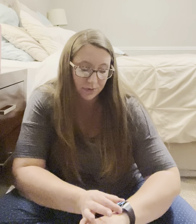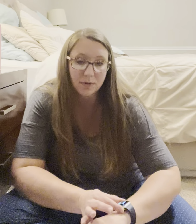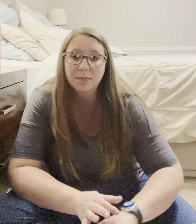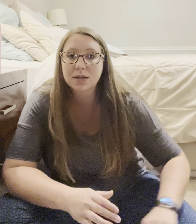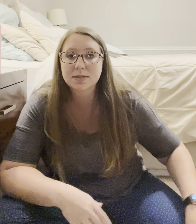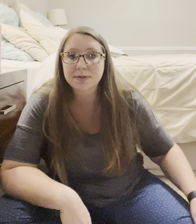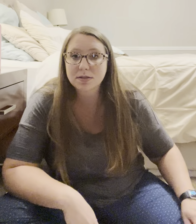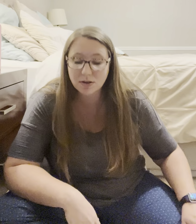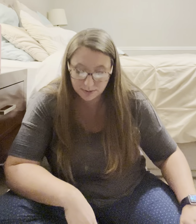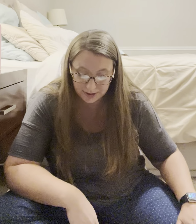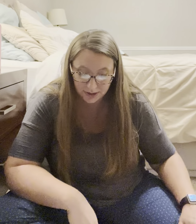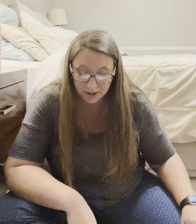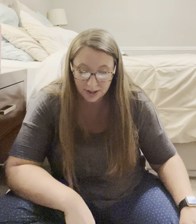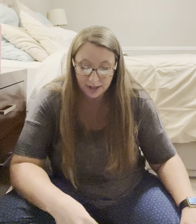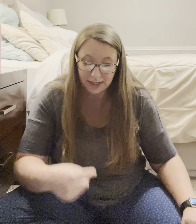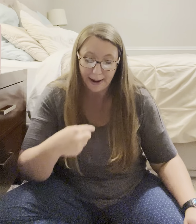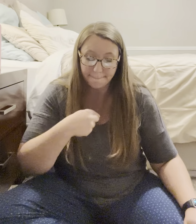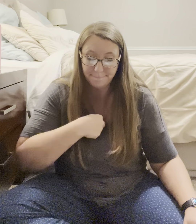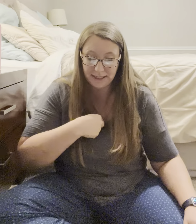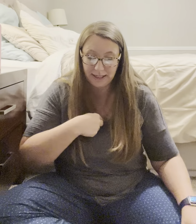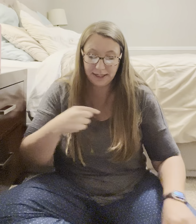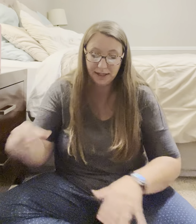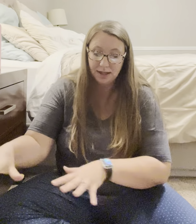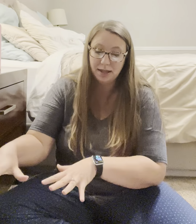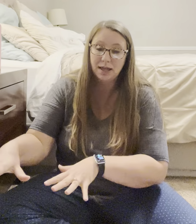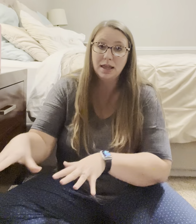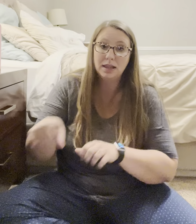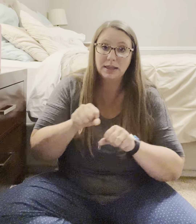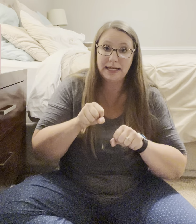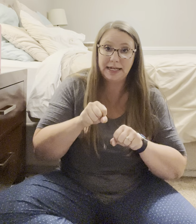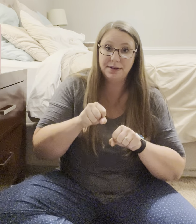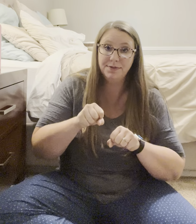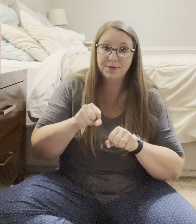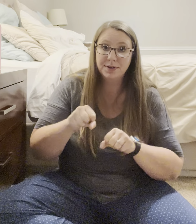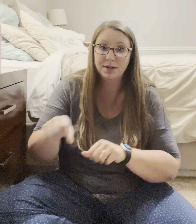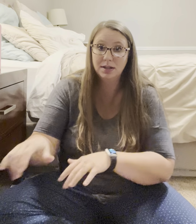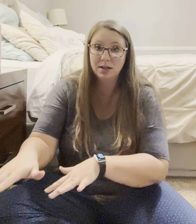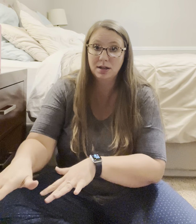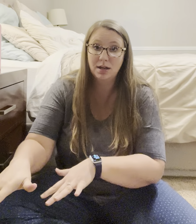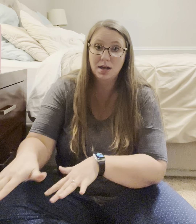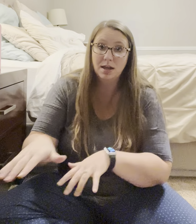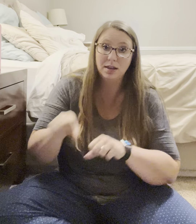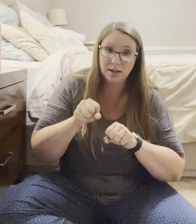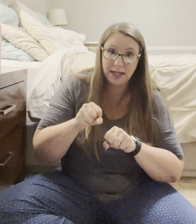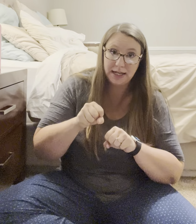My husband's calling me. Okay. Me. Leave. Leave.